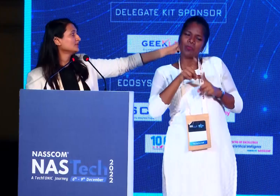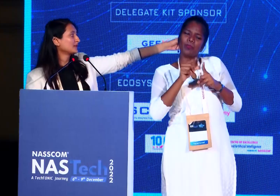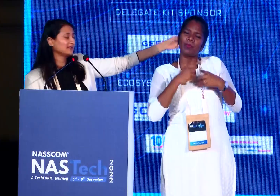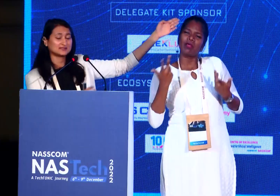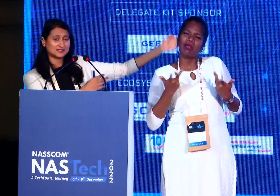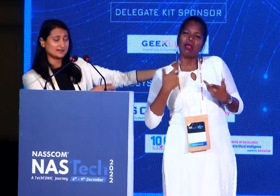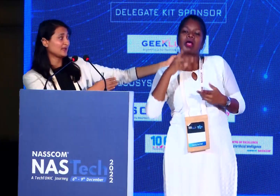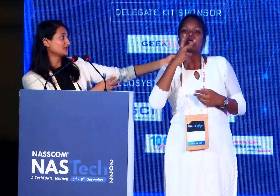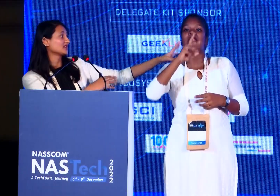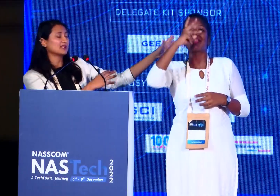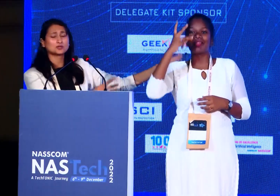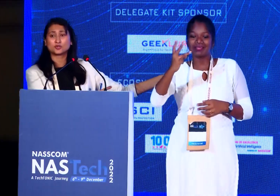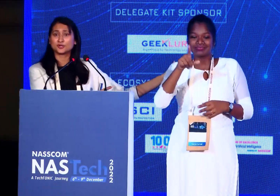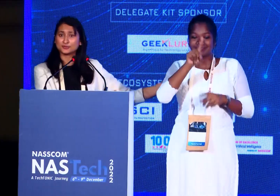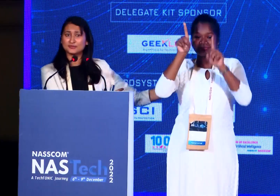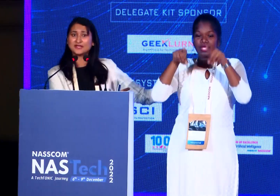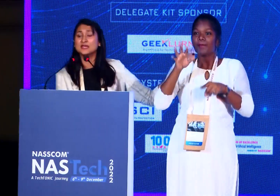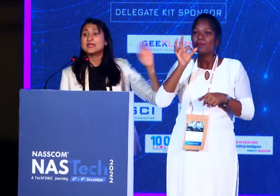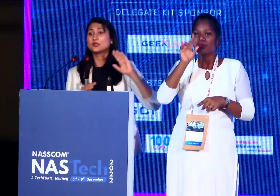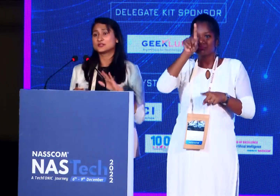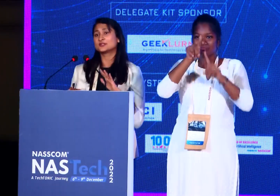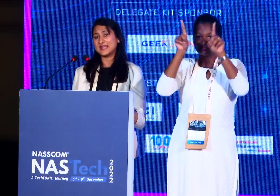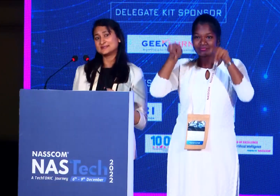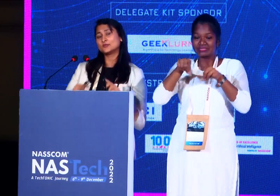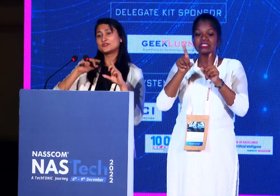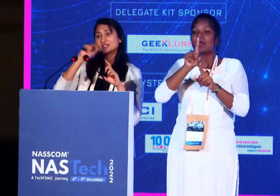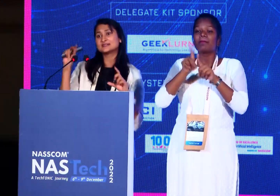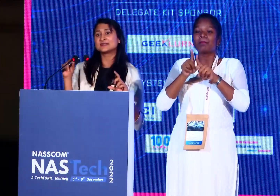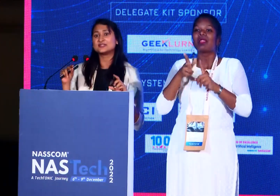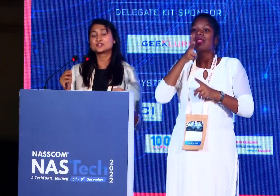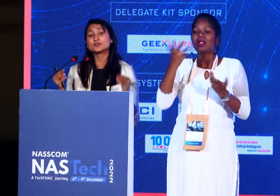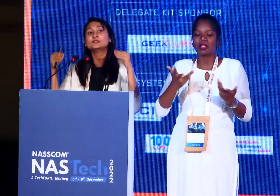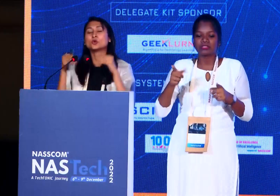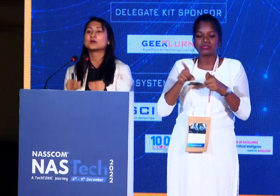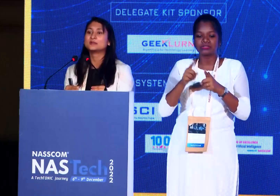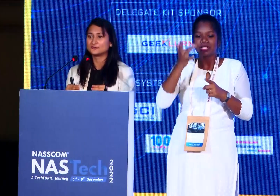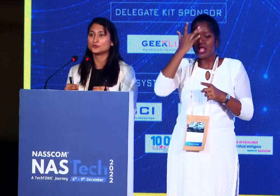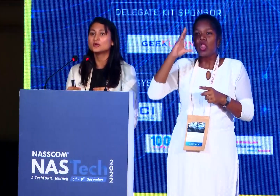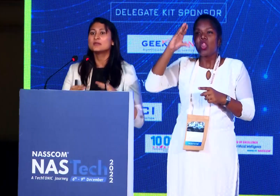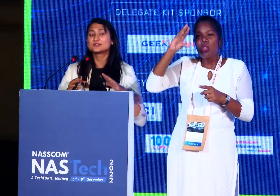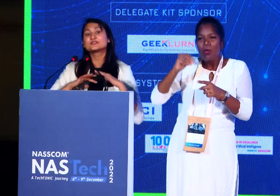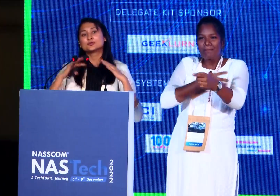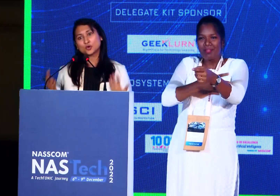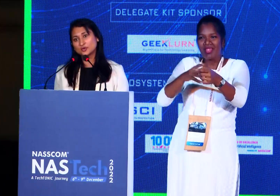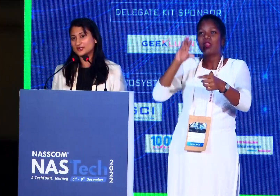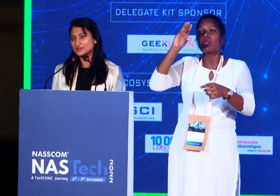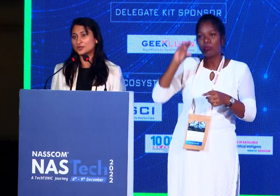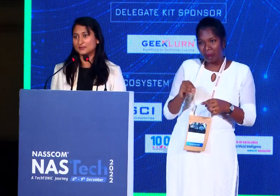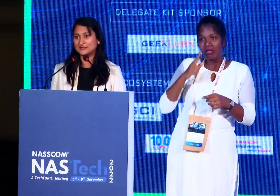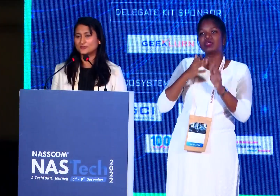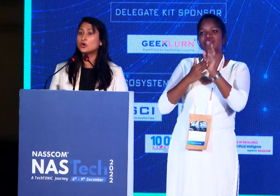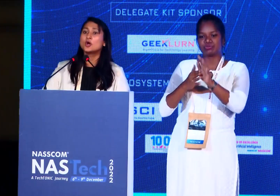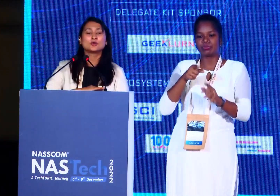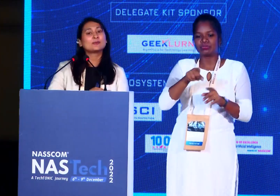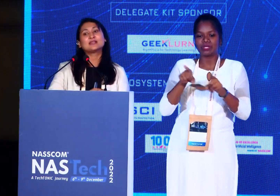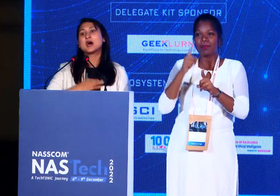also look at the third image, the color coded you look at. It also tells you which are the regions of lower blood flow. Because if you don't restore